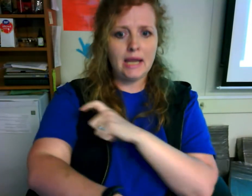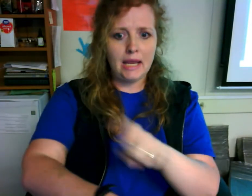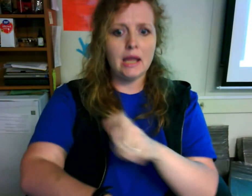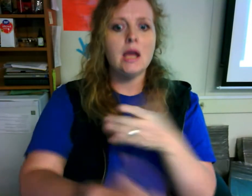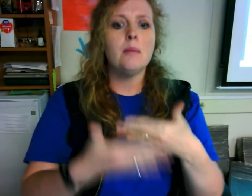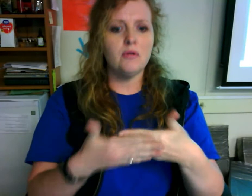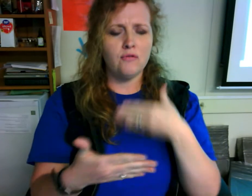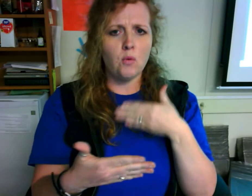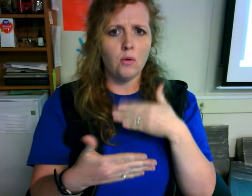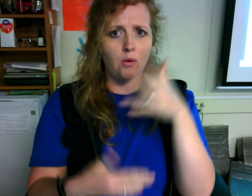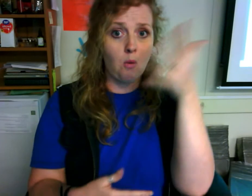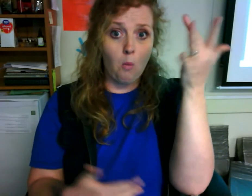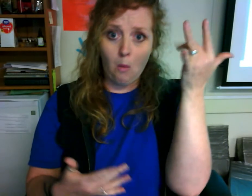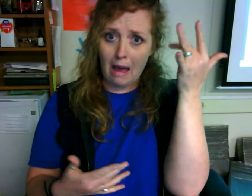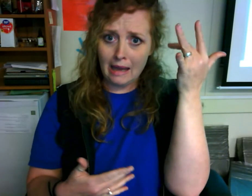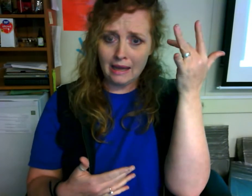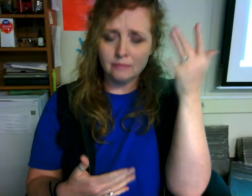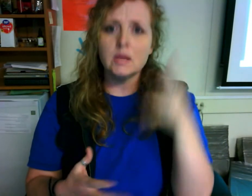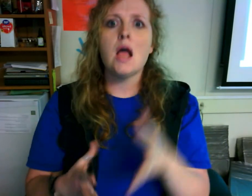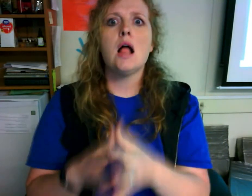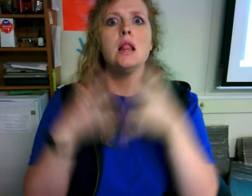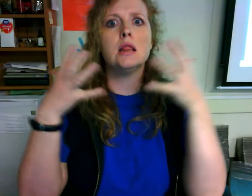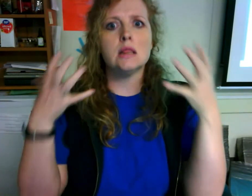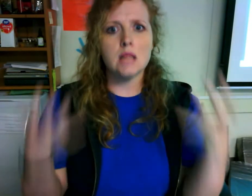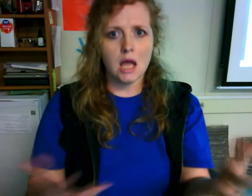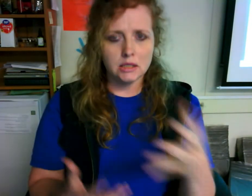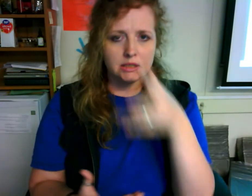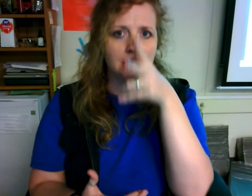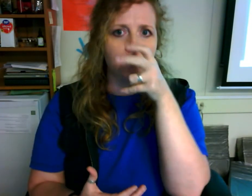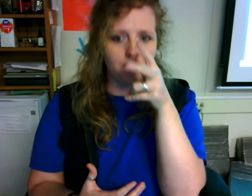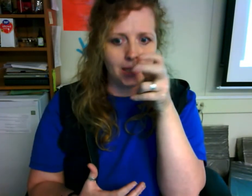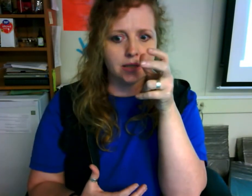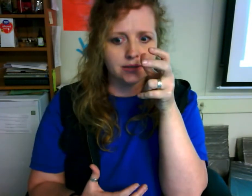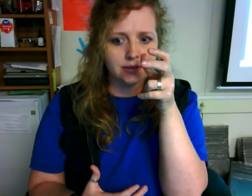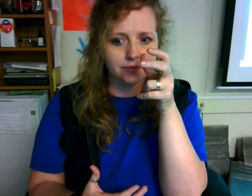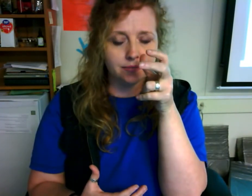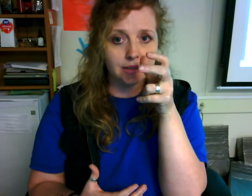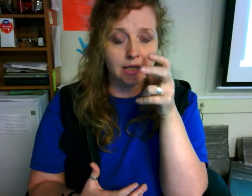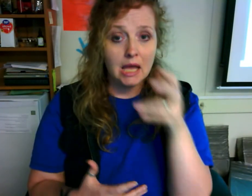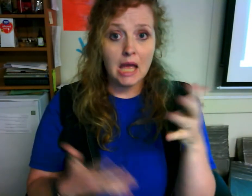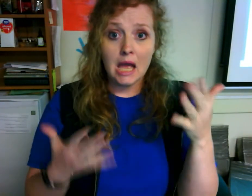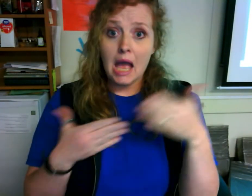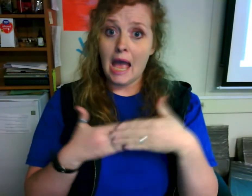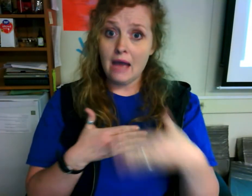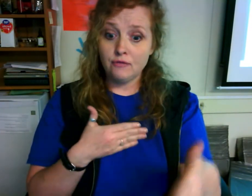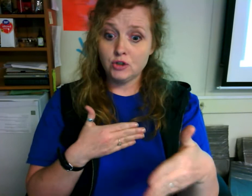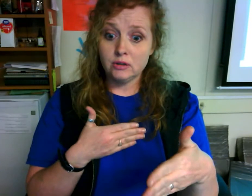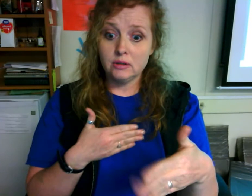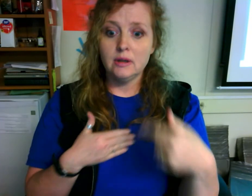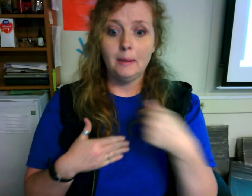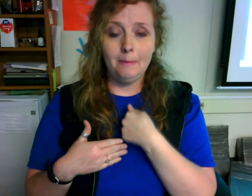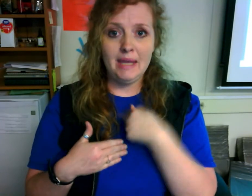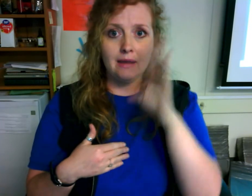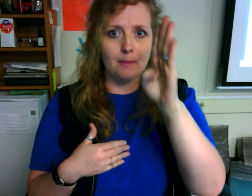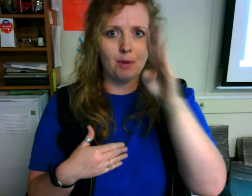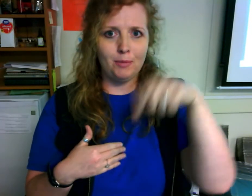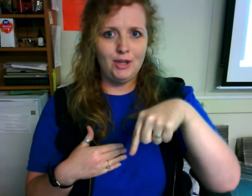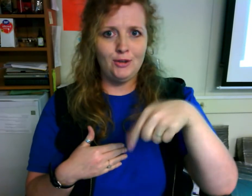before why lots of bugs after me barbecue